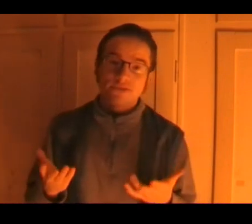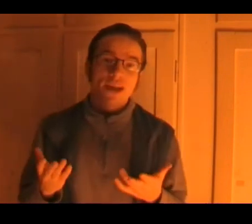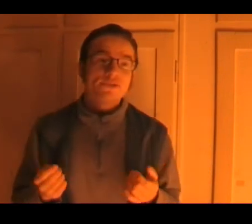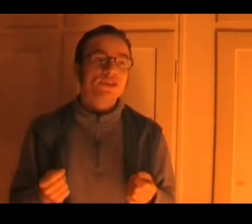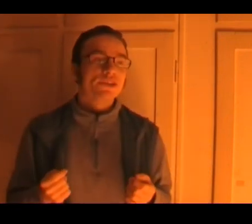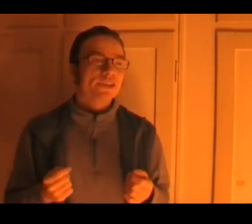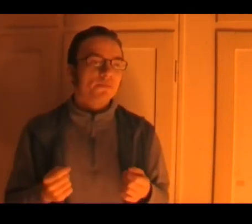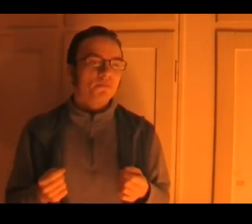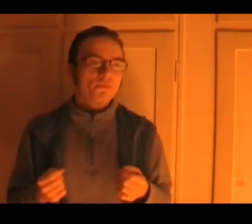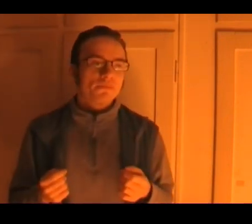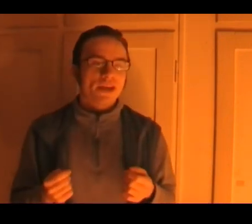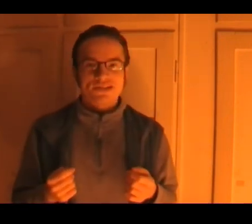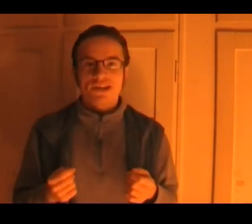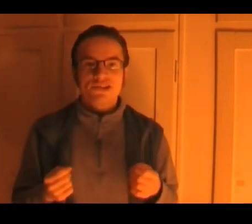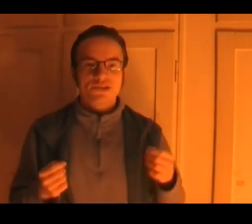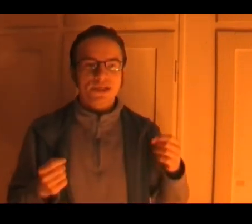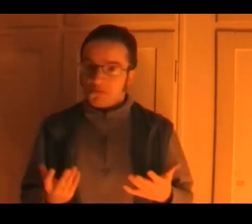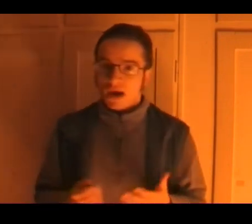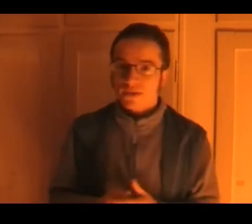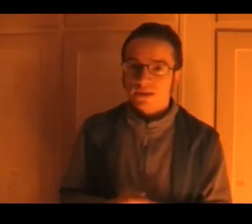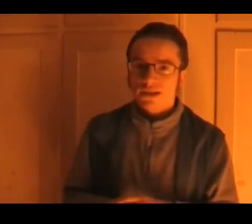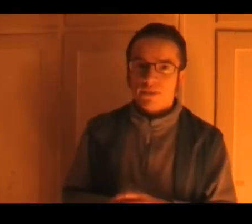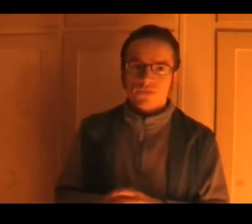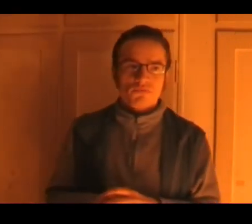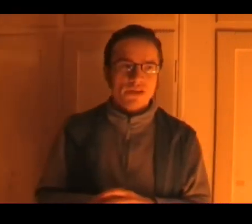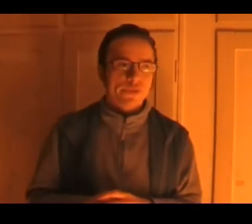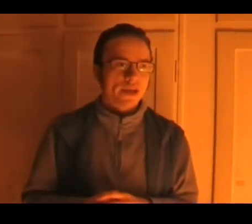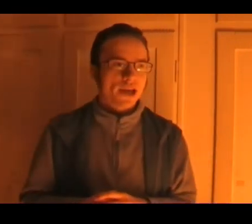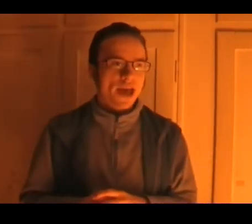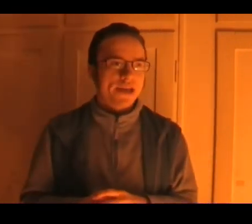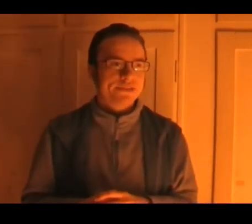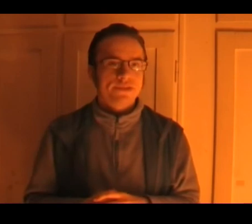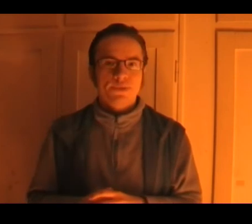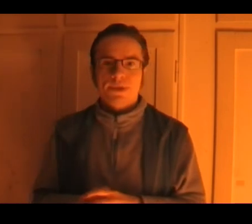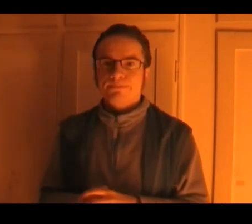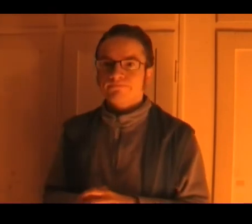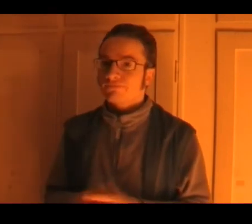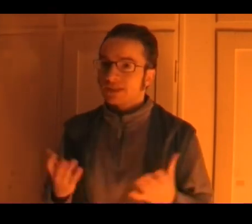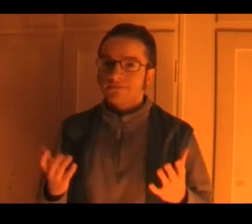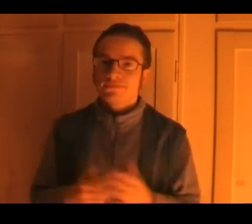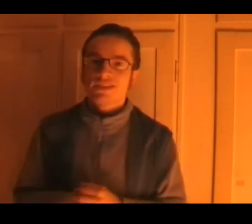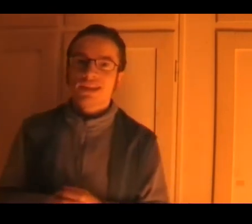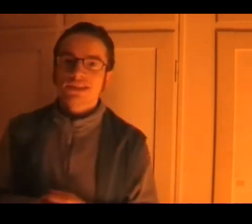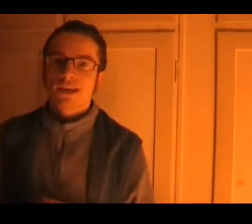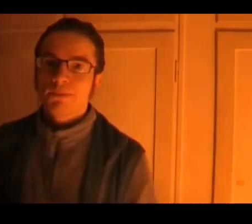that was a good um nice touch i think that's about everything i had so um see you next time